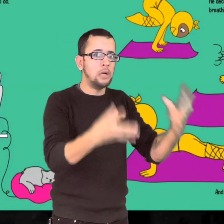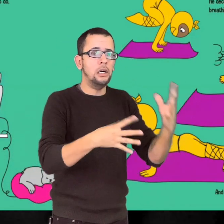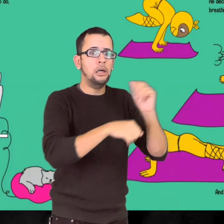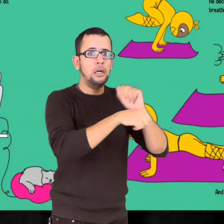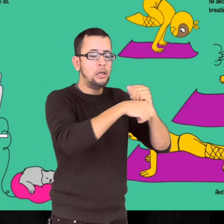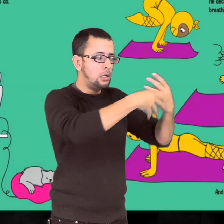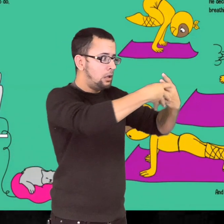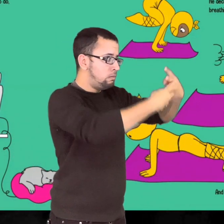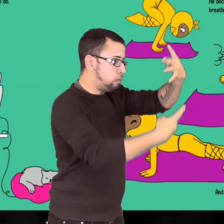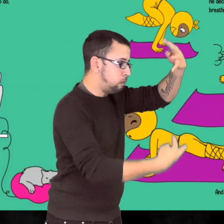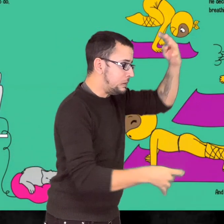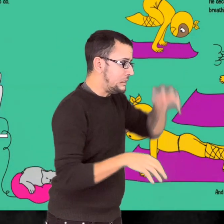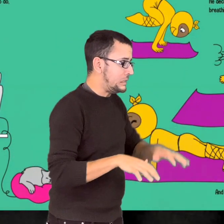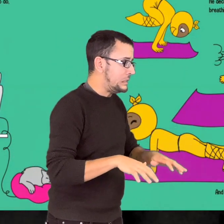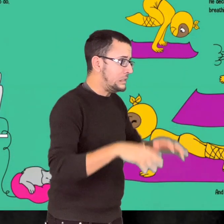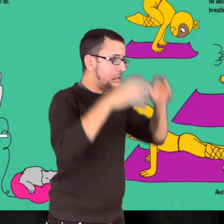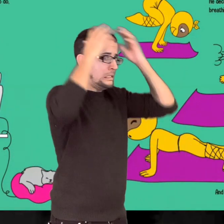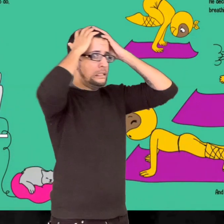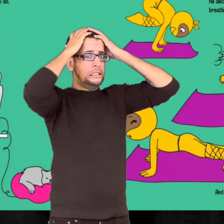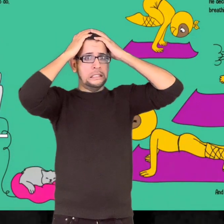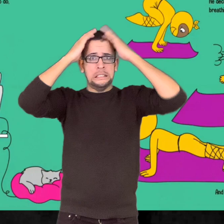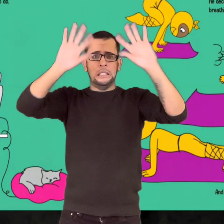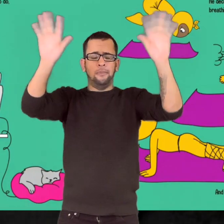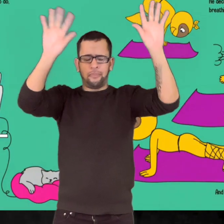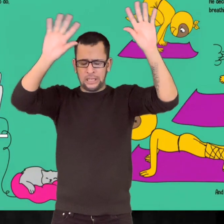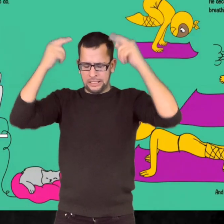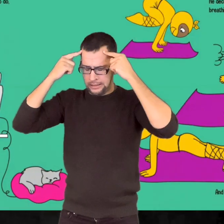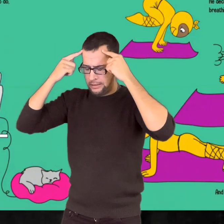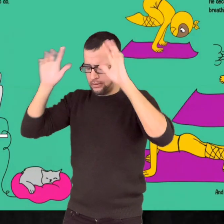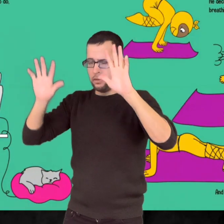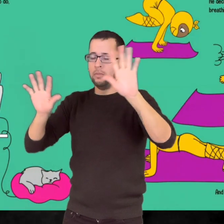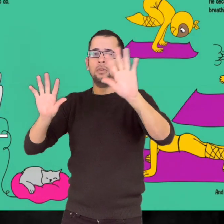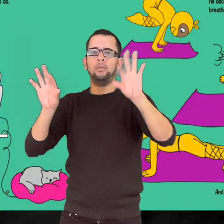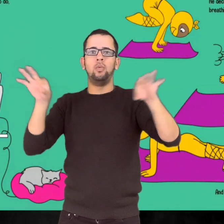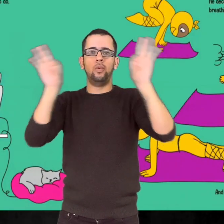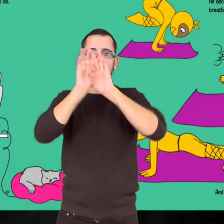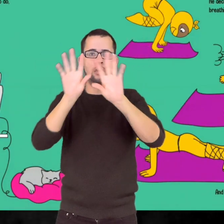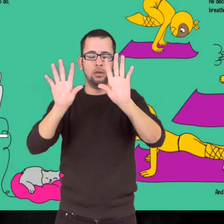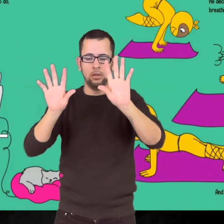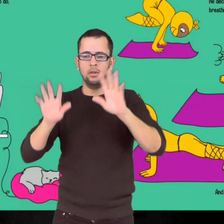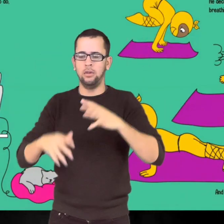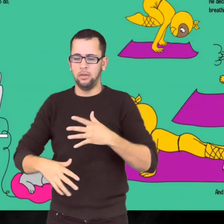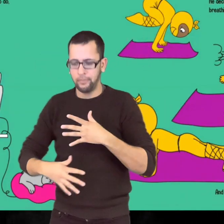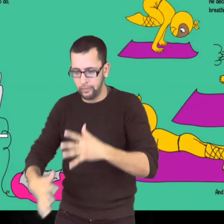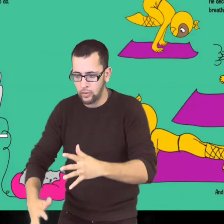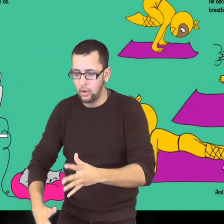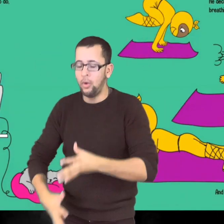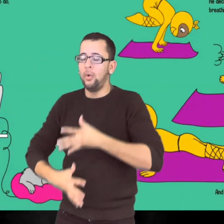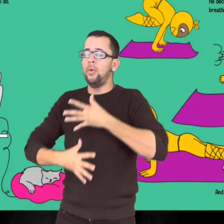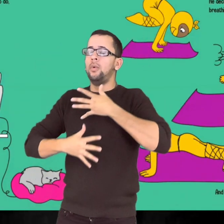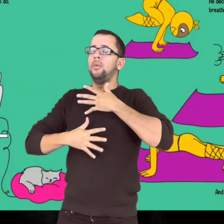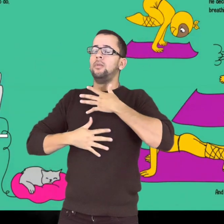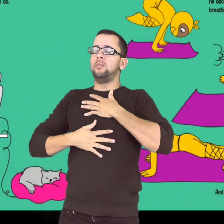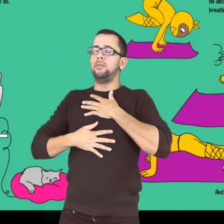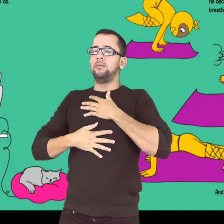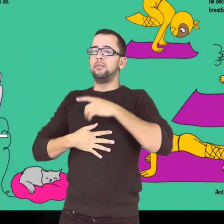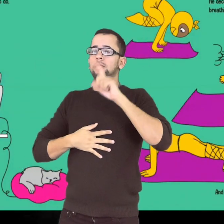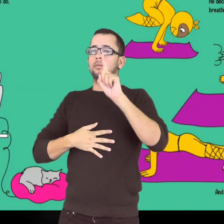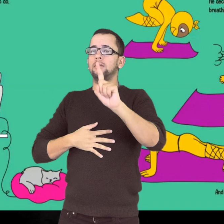Suddenly, he remembered something. He decided to practice the yoga and breathing exercises he